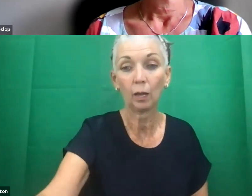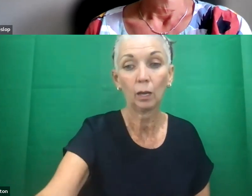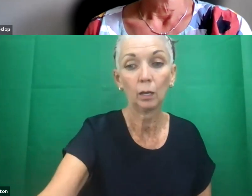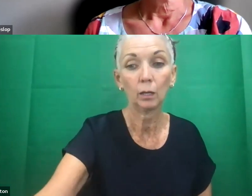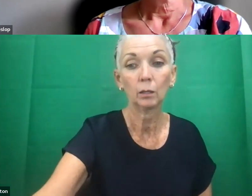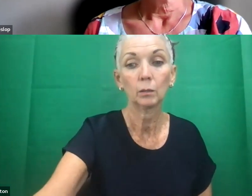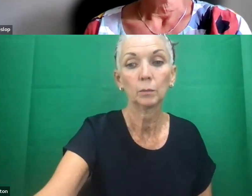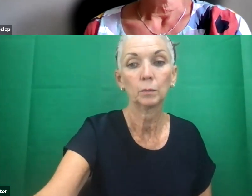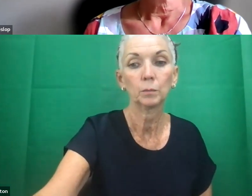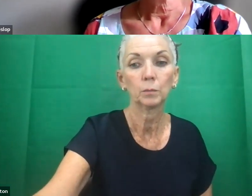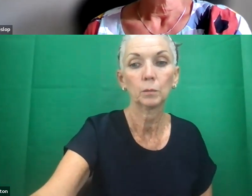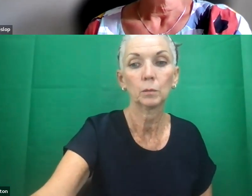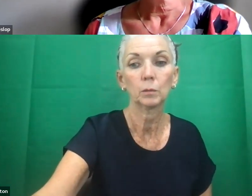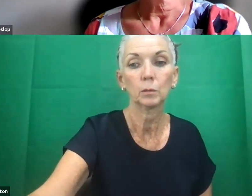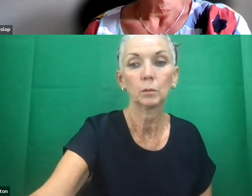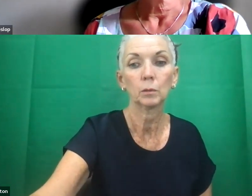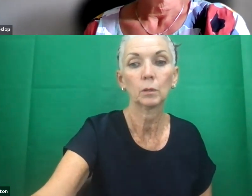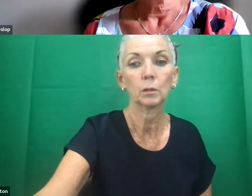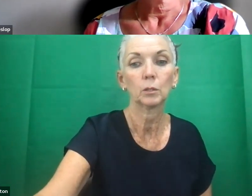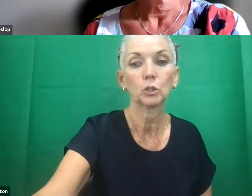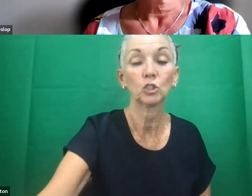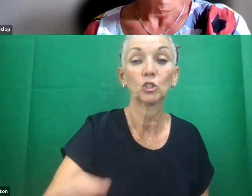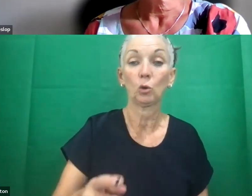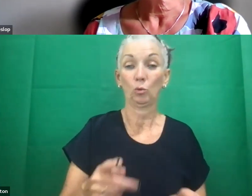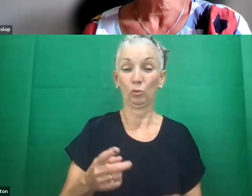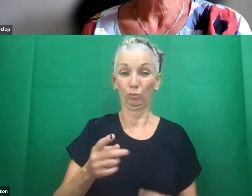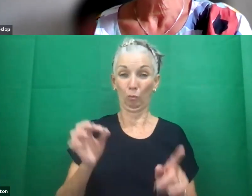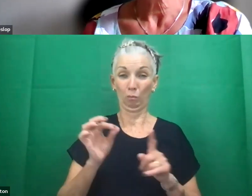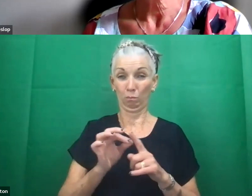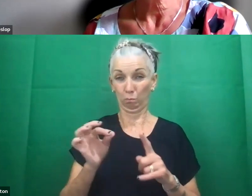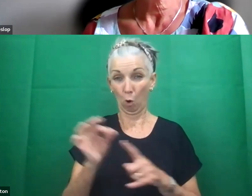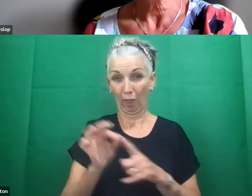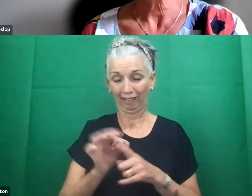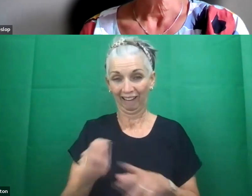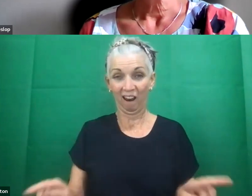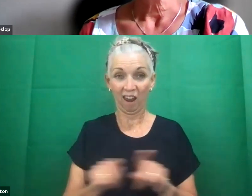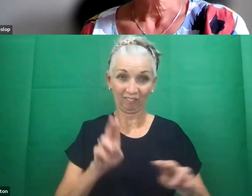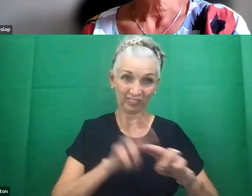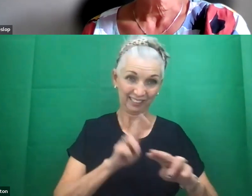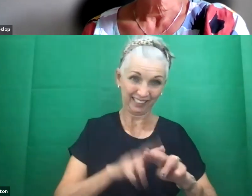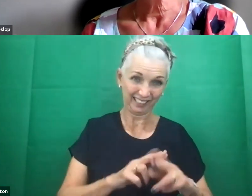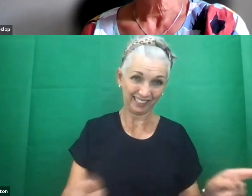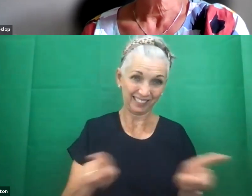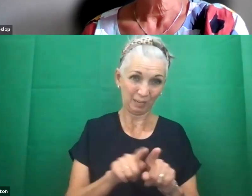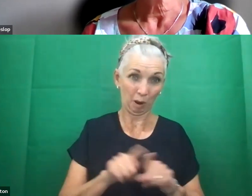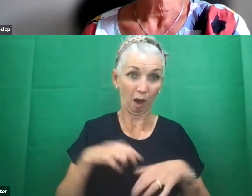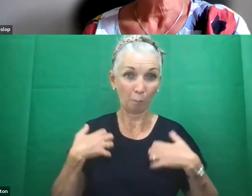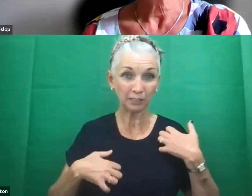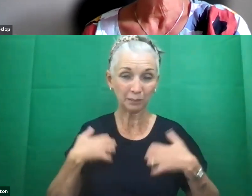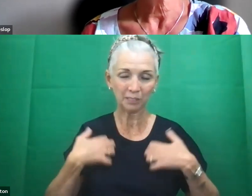So like Fazile, I'm not filled with optimism, I'm afraid, from my point of view, where we see